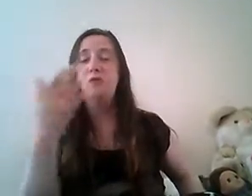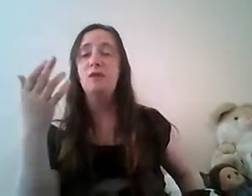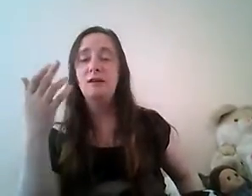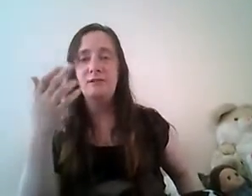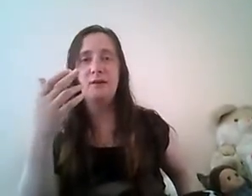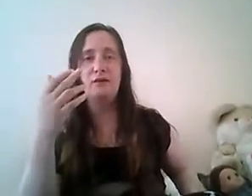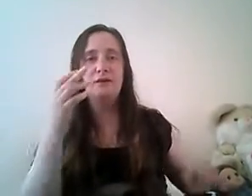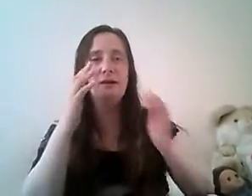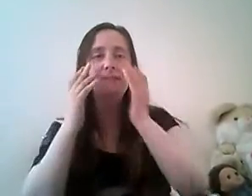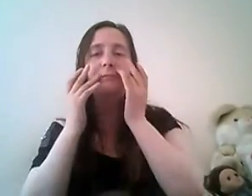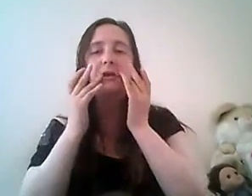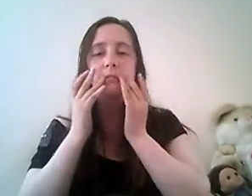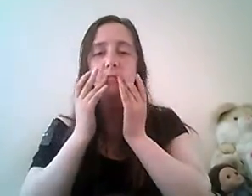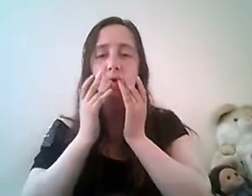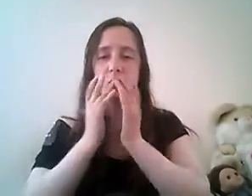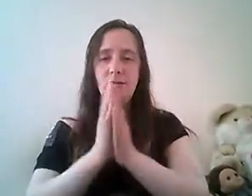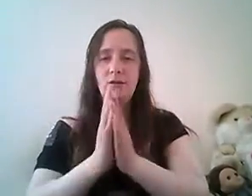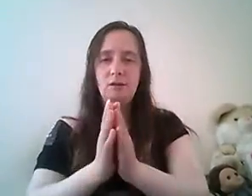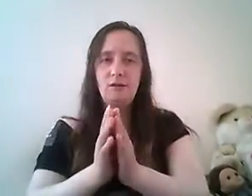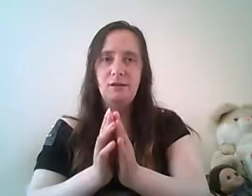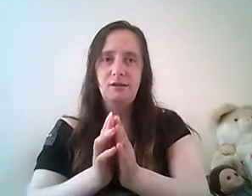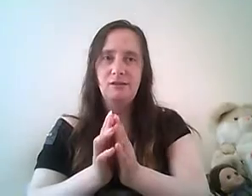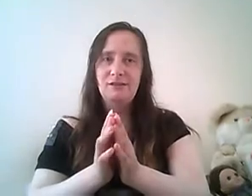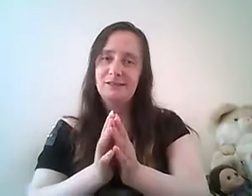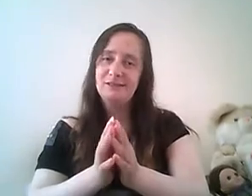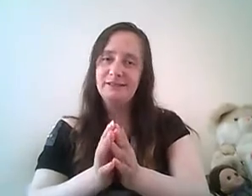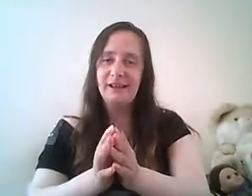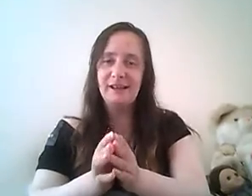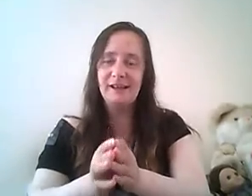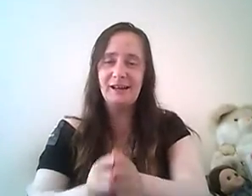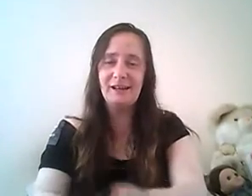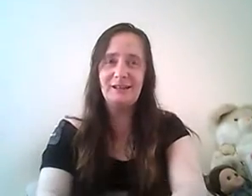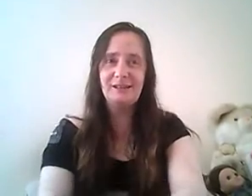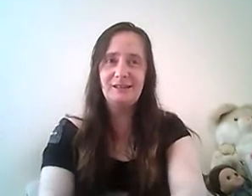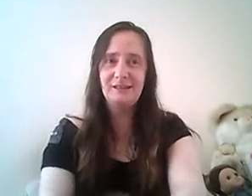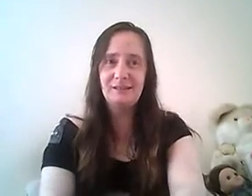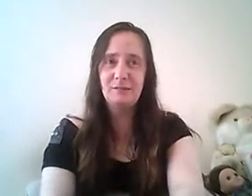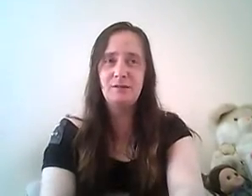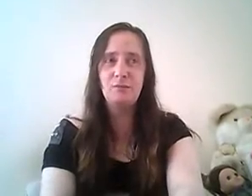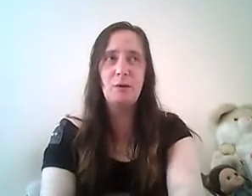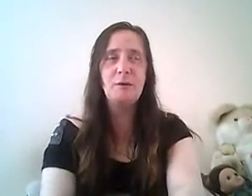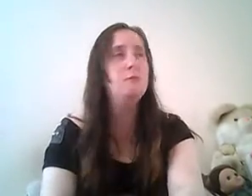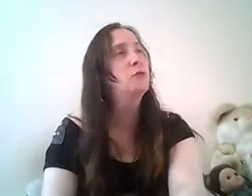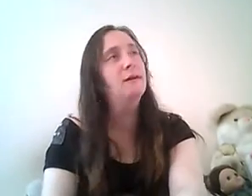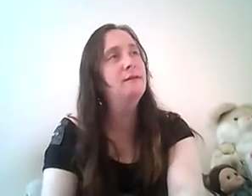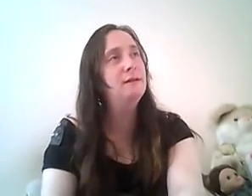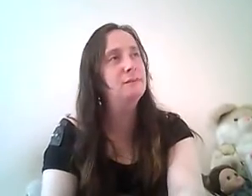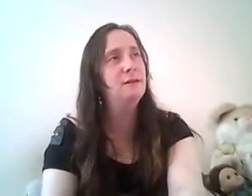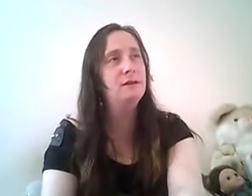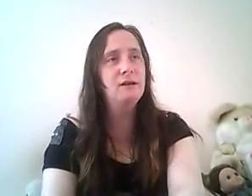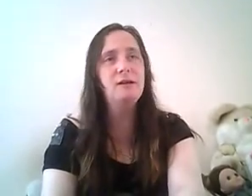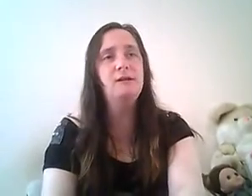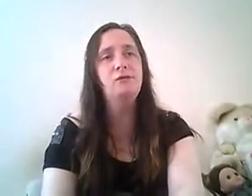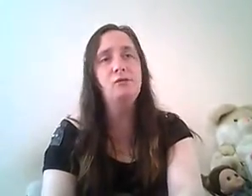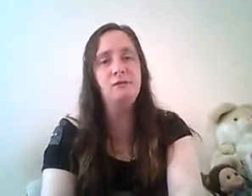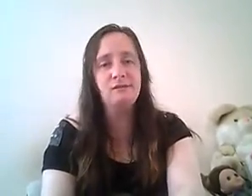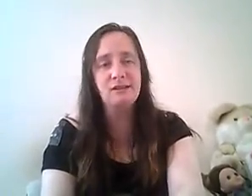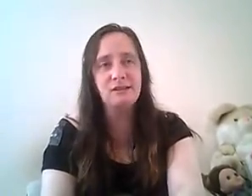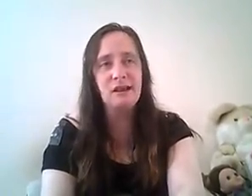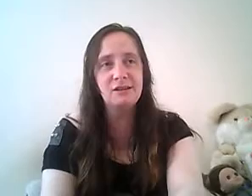father doing that but yeah one minute he was all right next minute his dad's cars